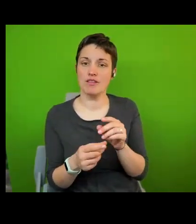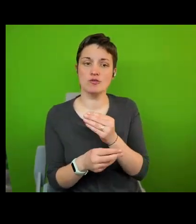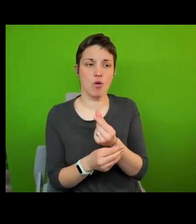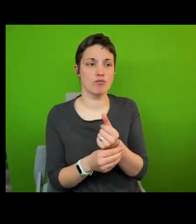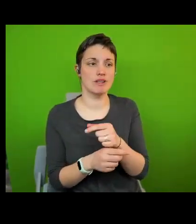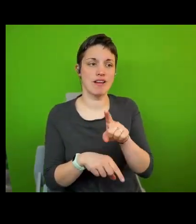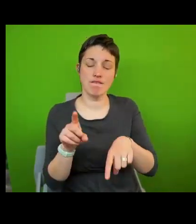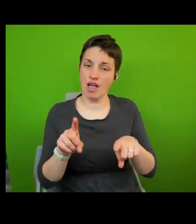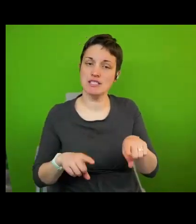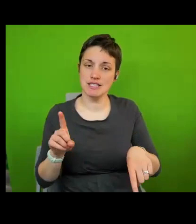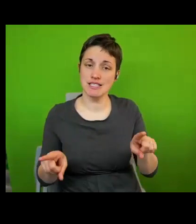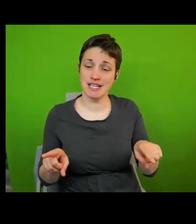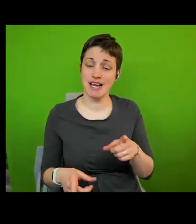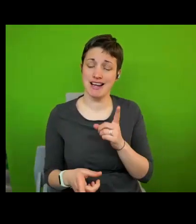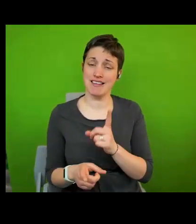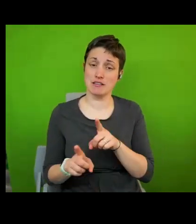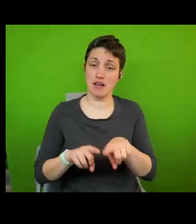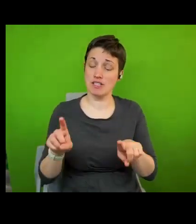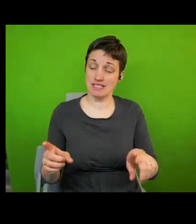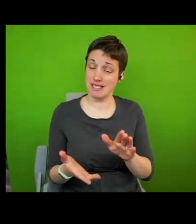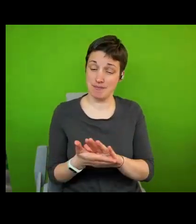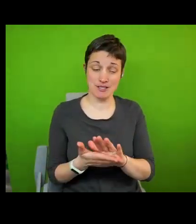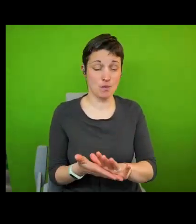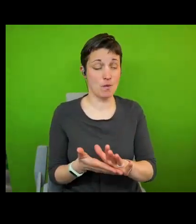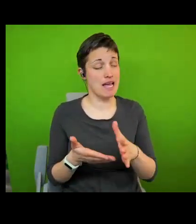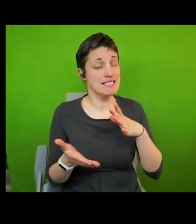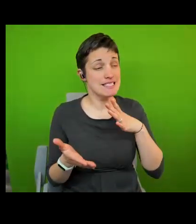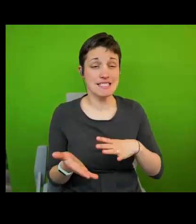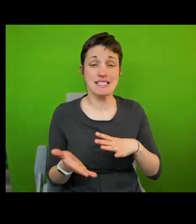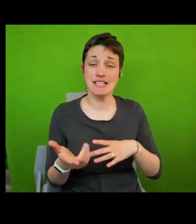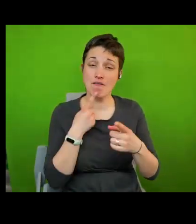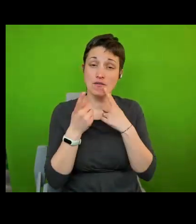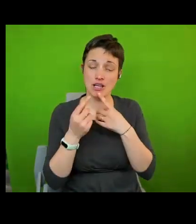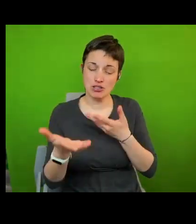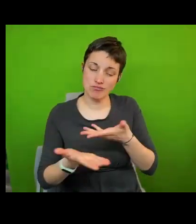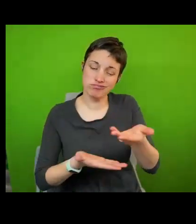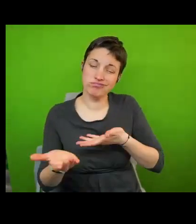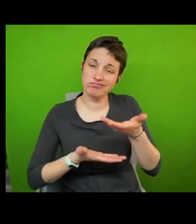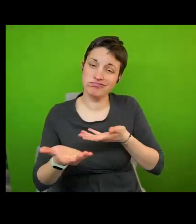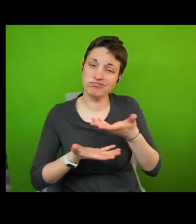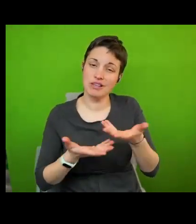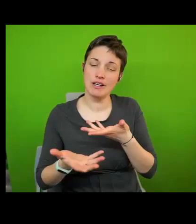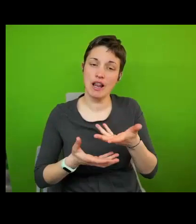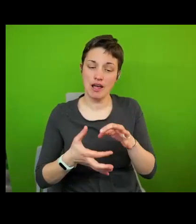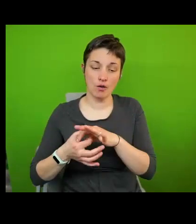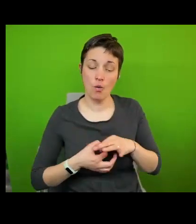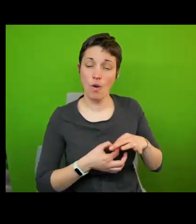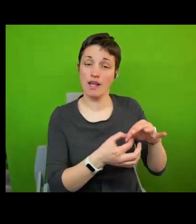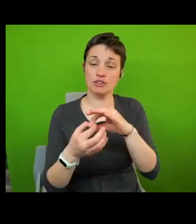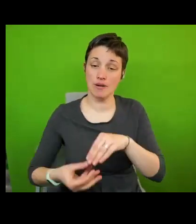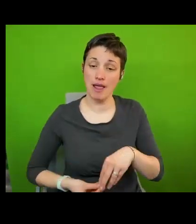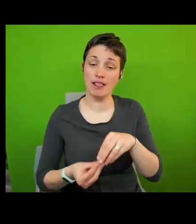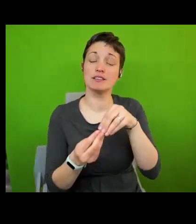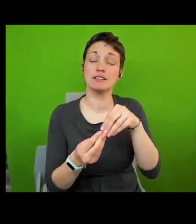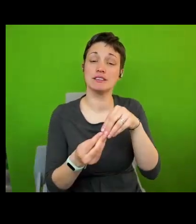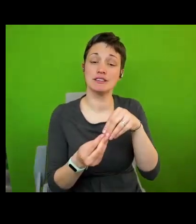this diversity necessitates also more exchange of information and more coalition building perhaps it